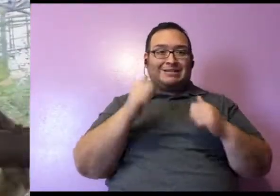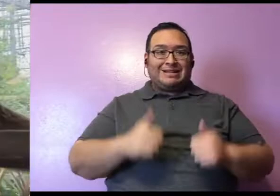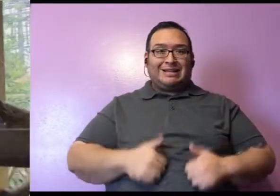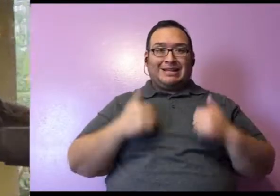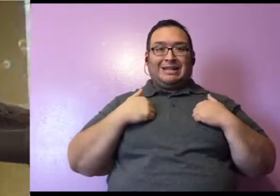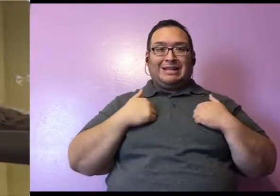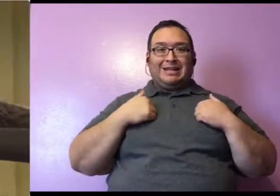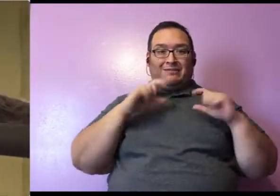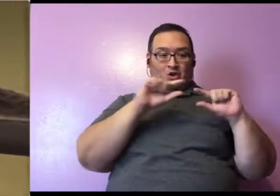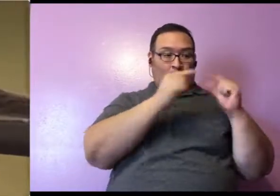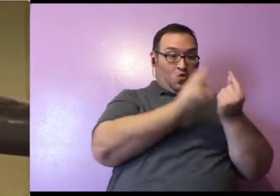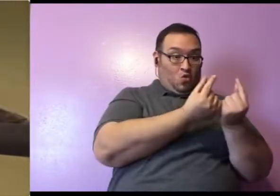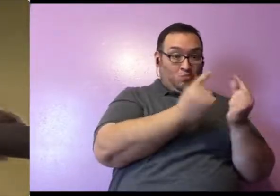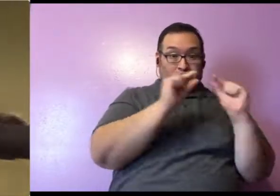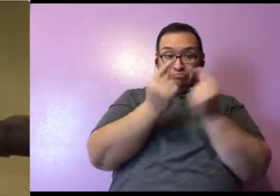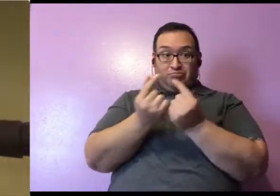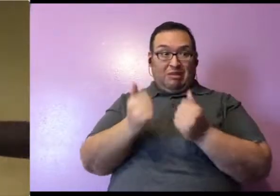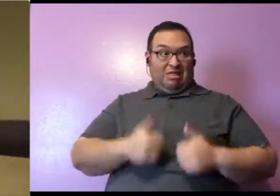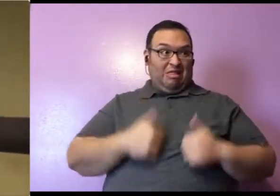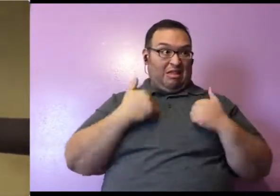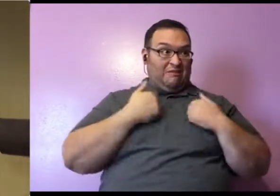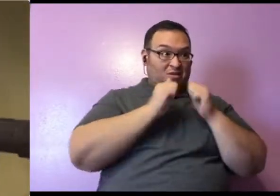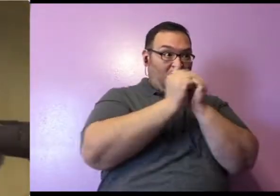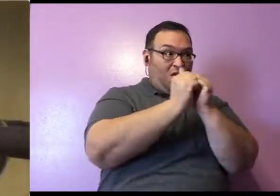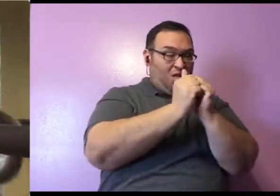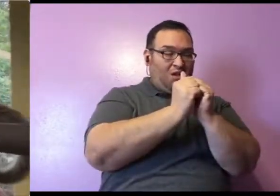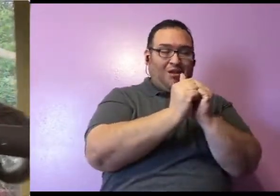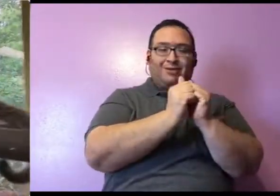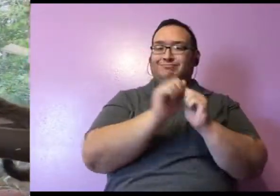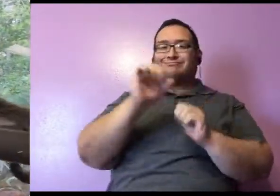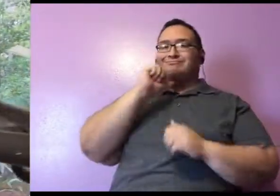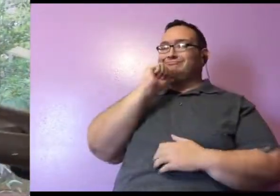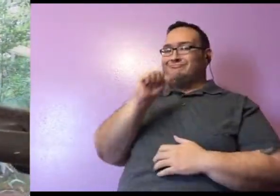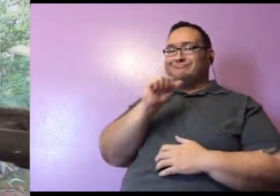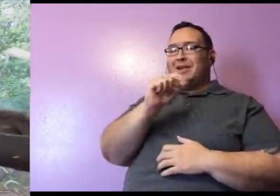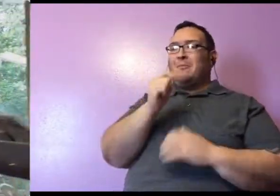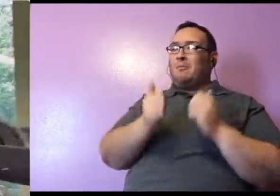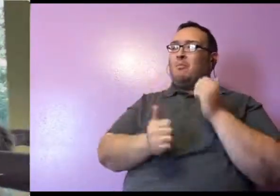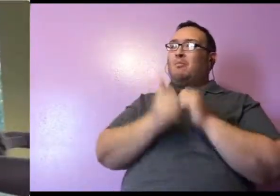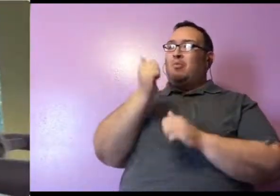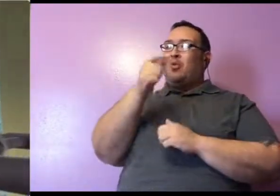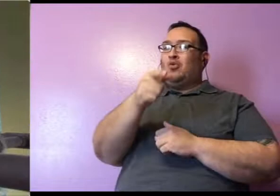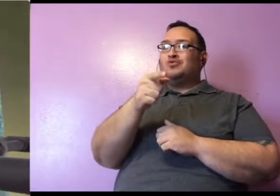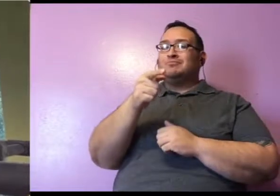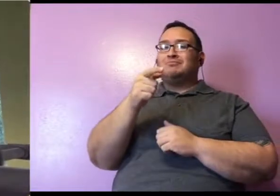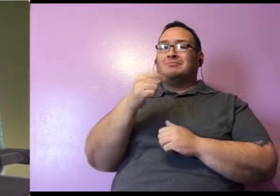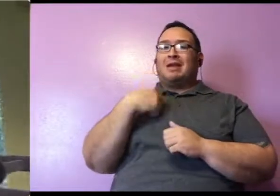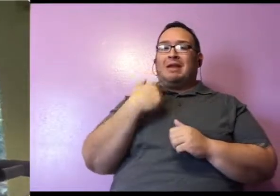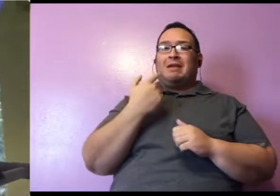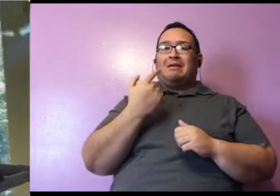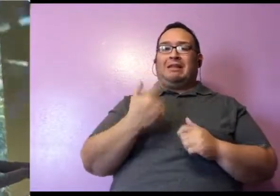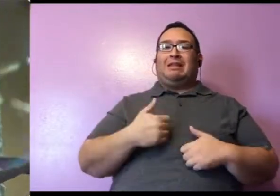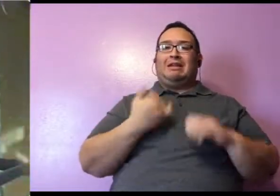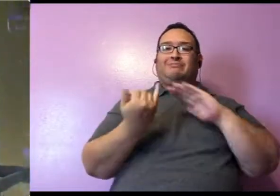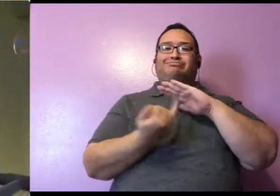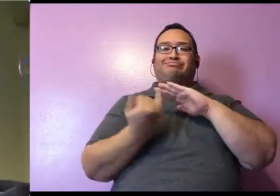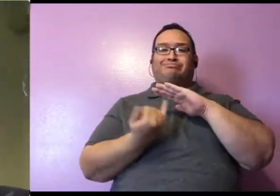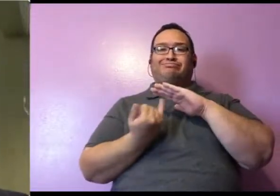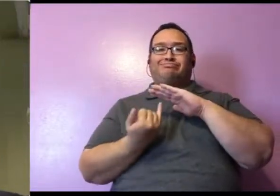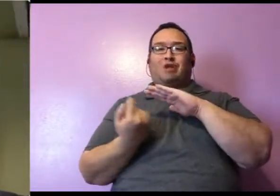I want you to know that bearcats are solitary animals primarily. However, they do come together once in a while. Mom and Dad will come together to start a